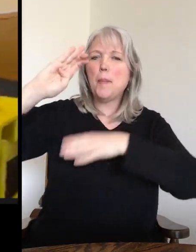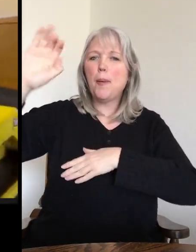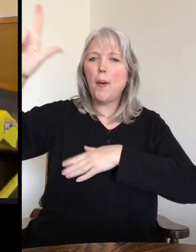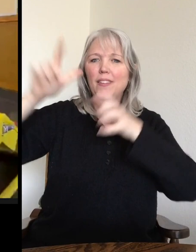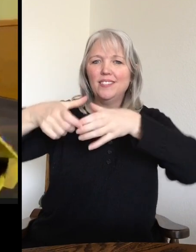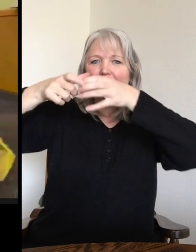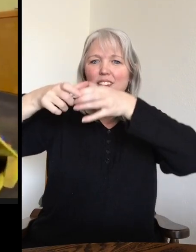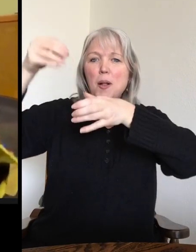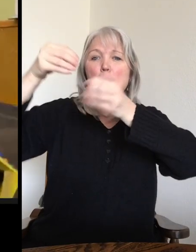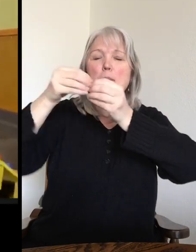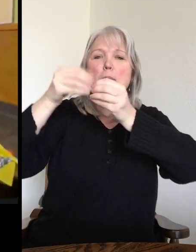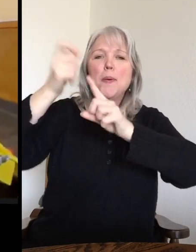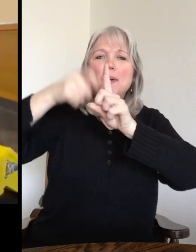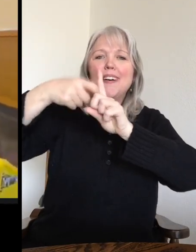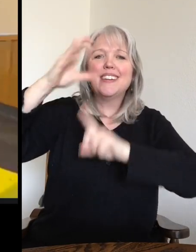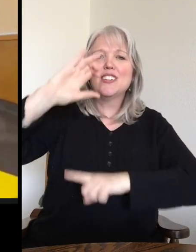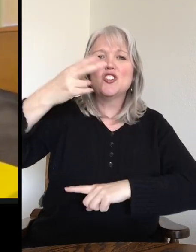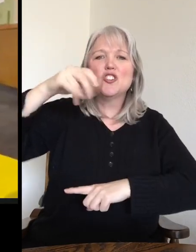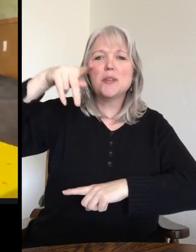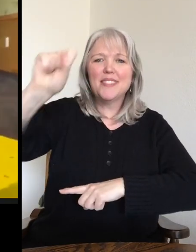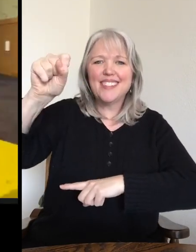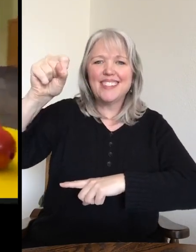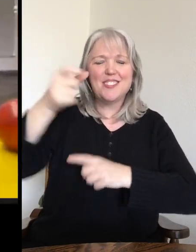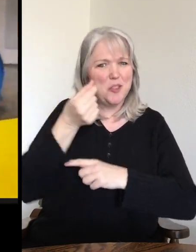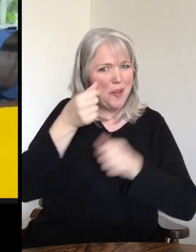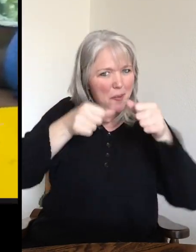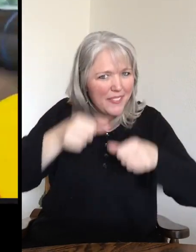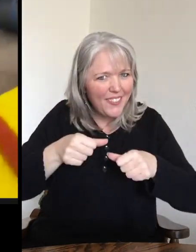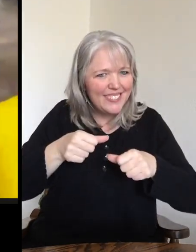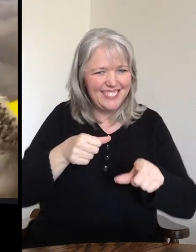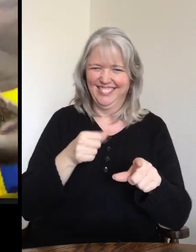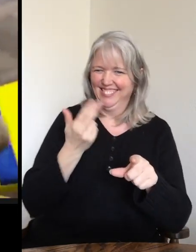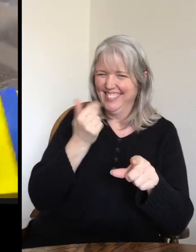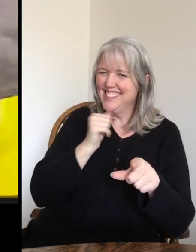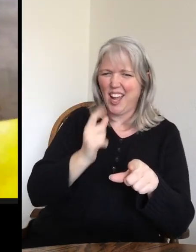with more banana chips in there. So there's a little bit of a puzzle feeder. He's not sure about that one.